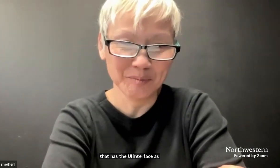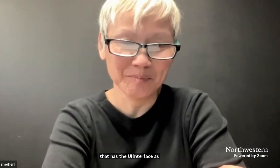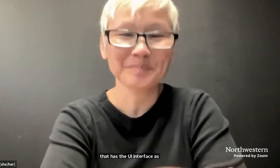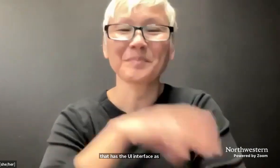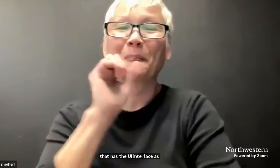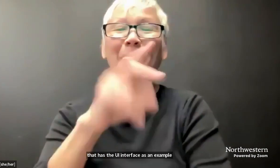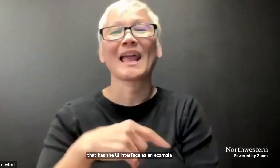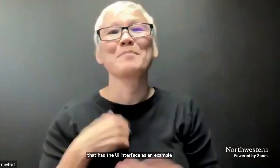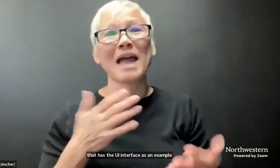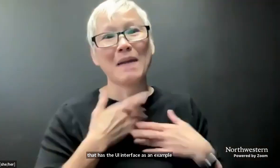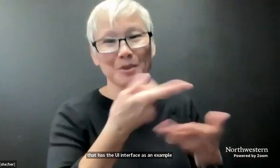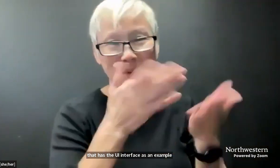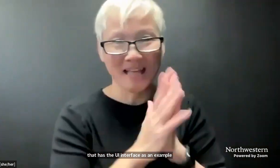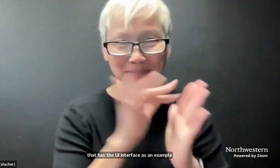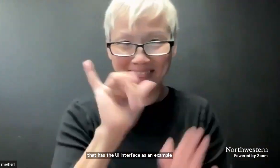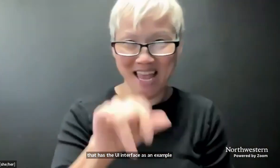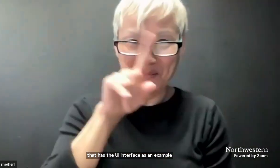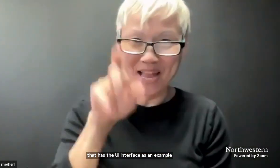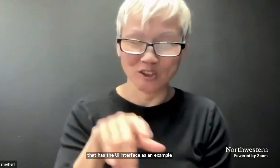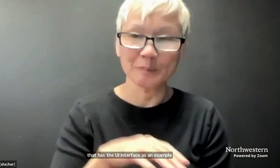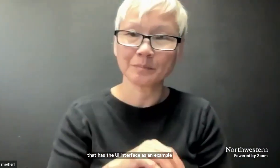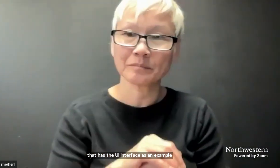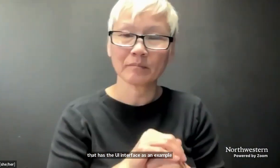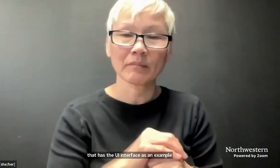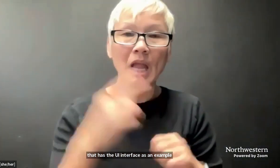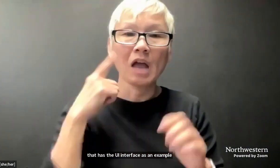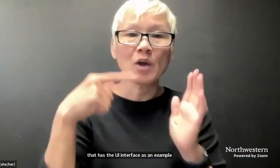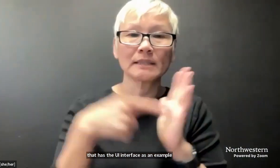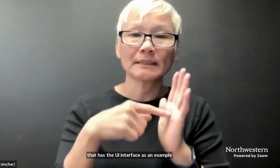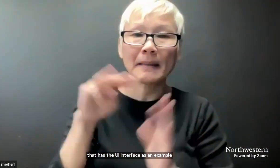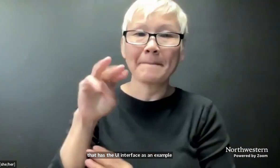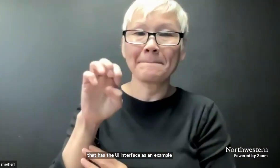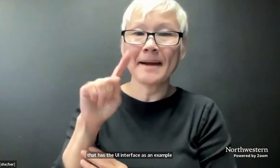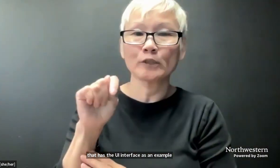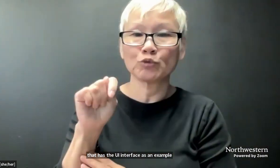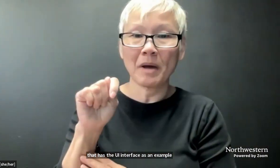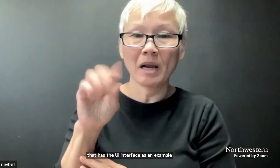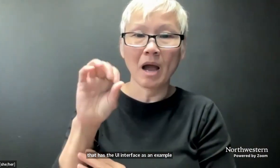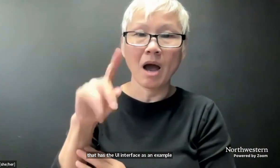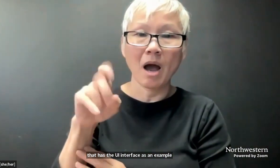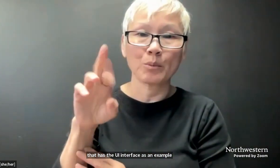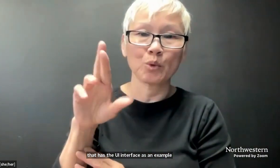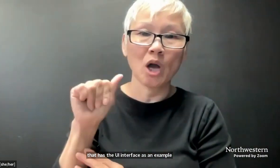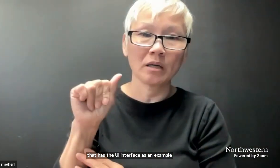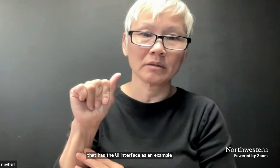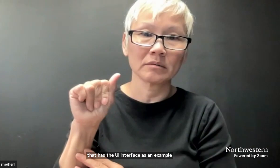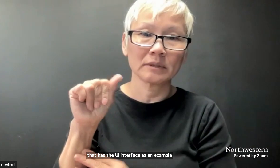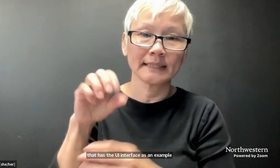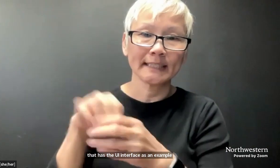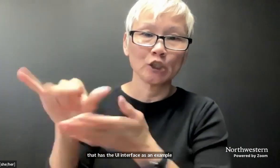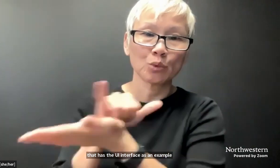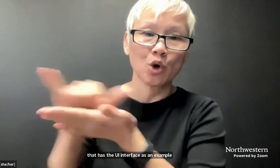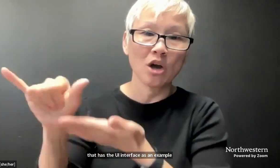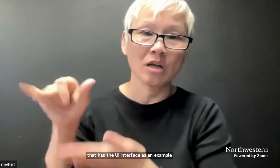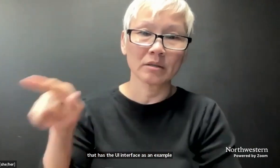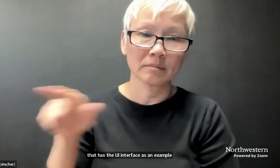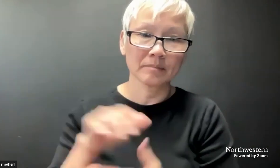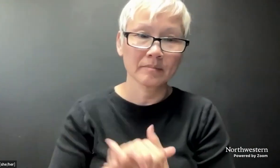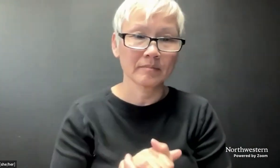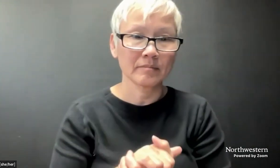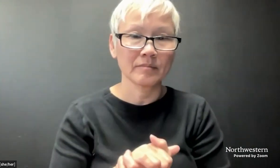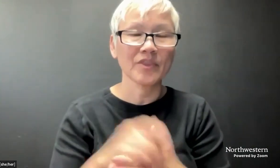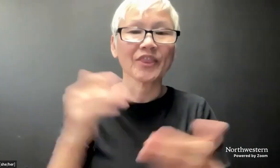Yes. I'm happy you asked this question. For example, the Metropolitan